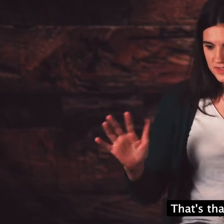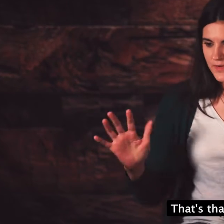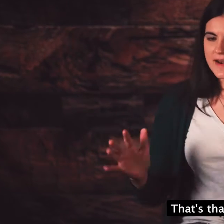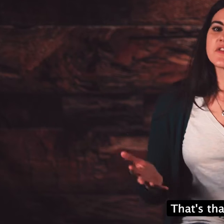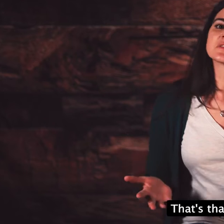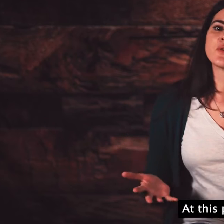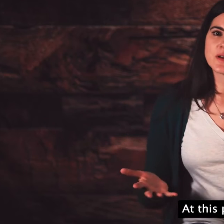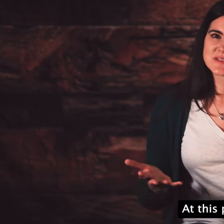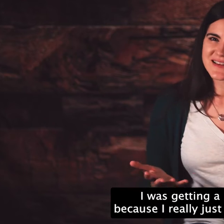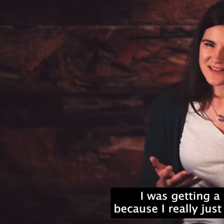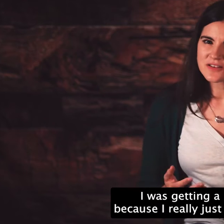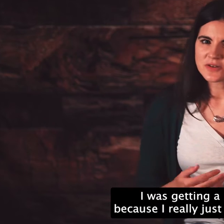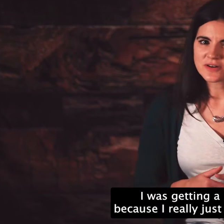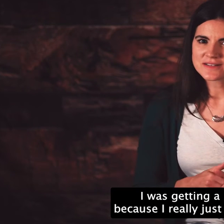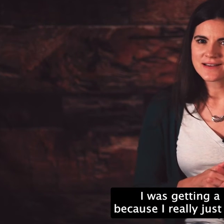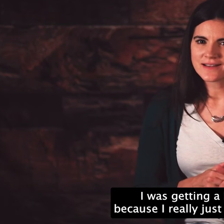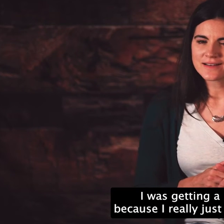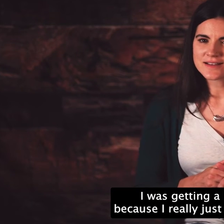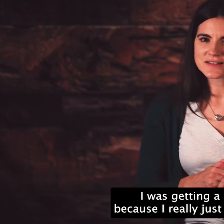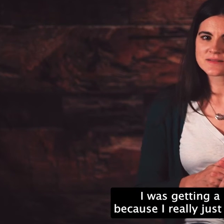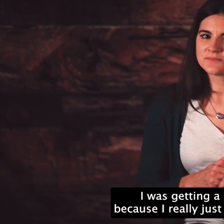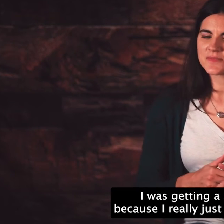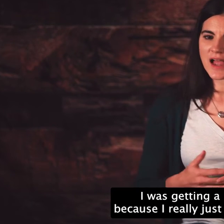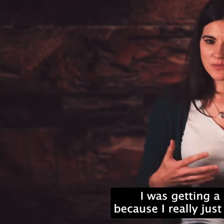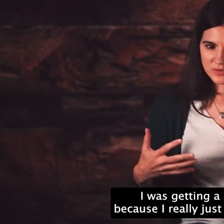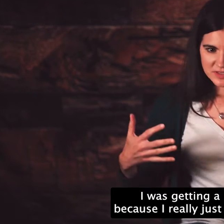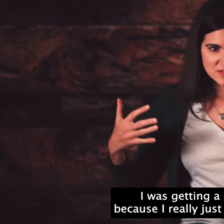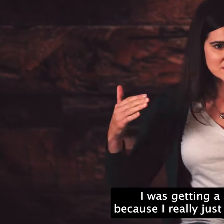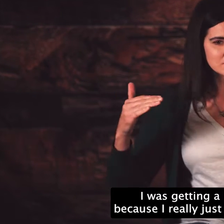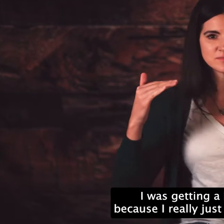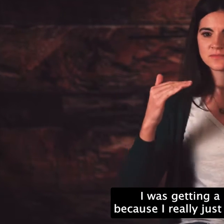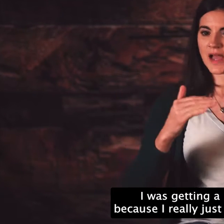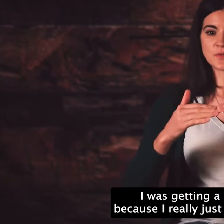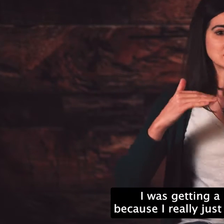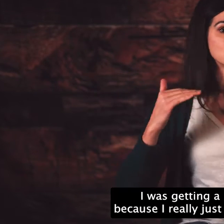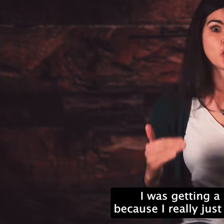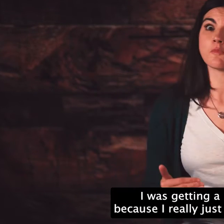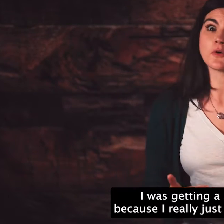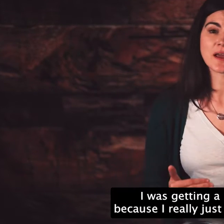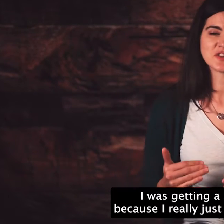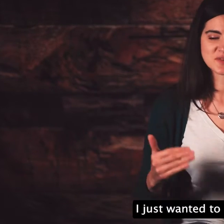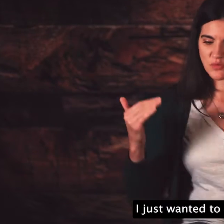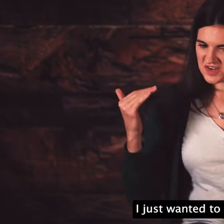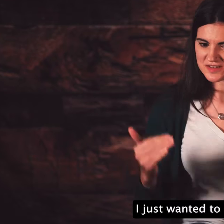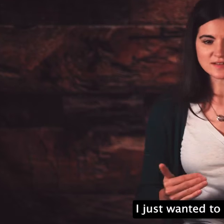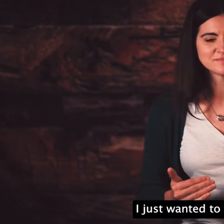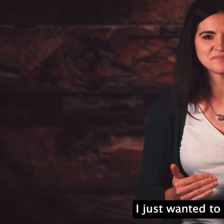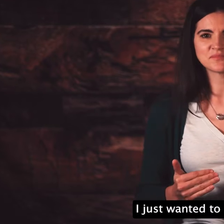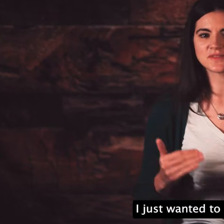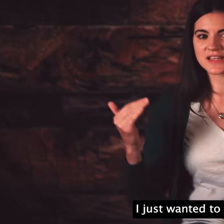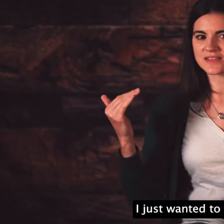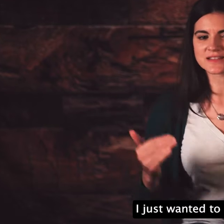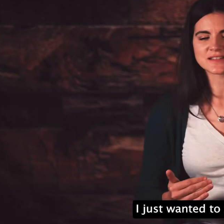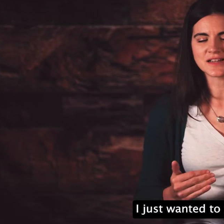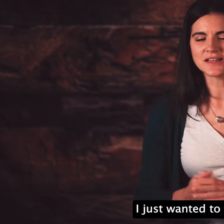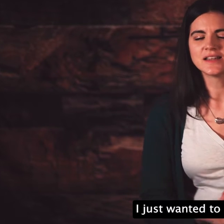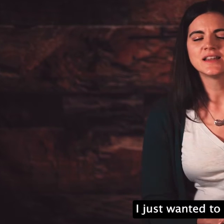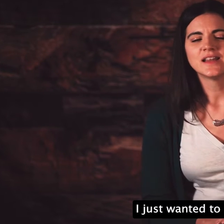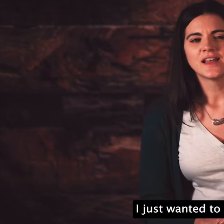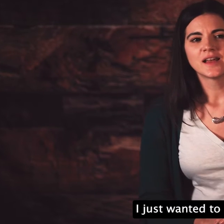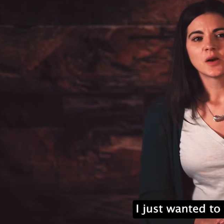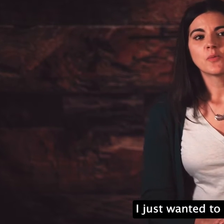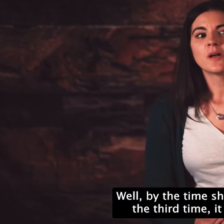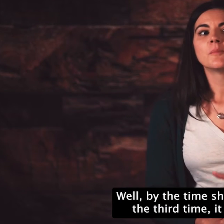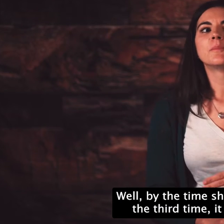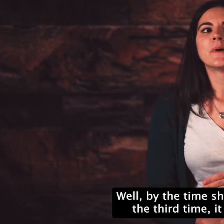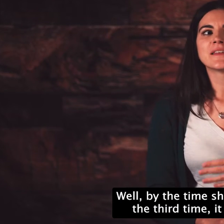That's, that's fine. At this point, I was getting a little irritated because I really just, I was in go mode. I just wanted to get this done.